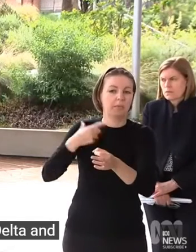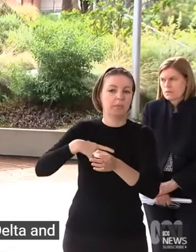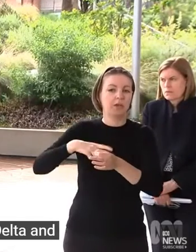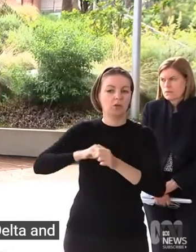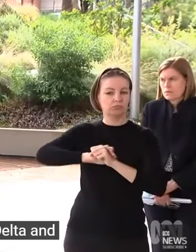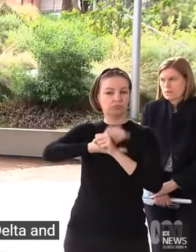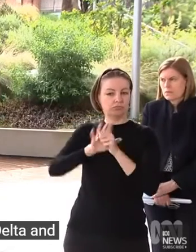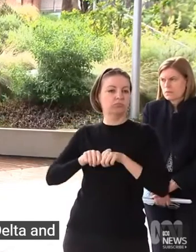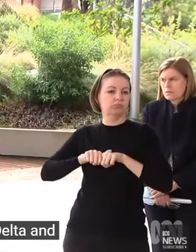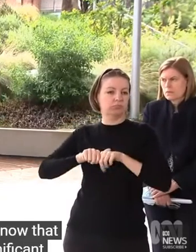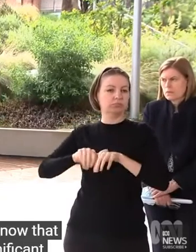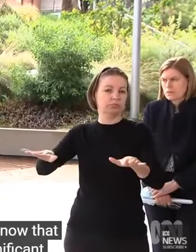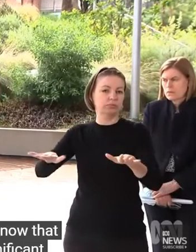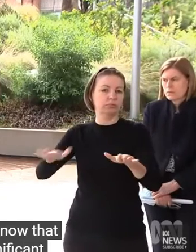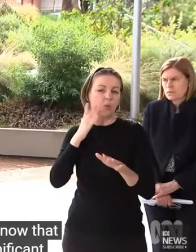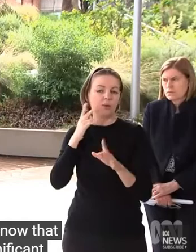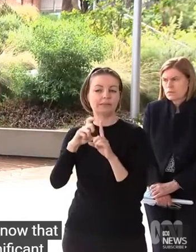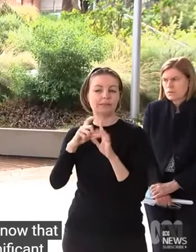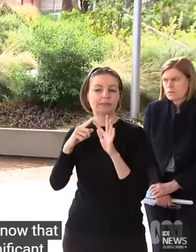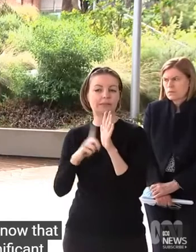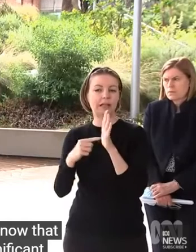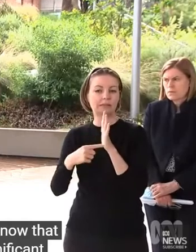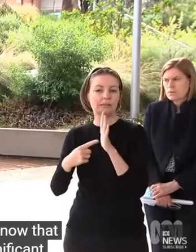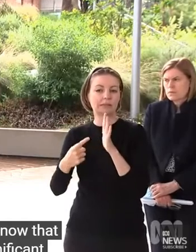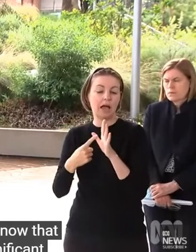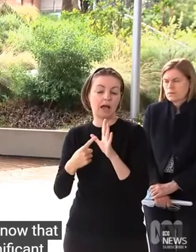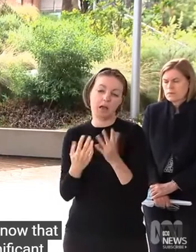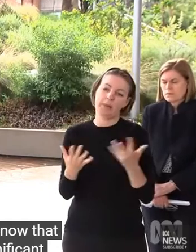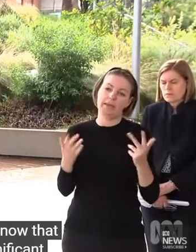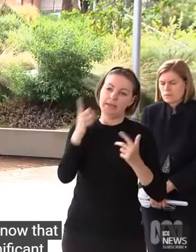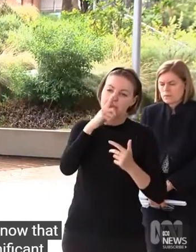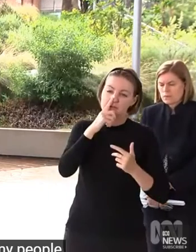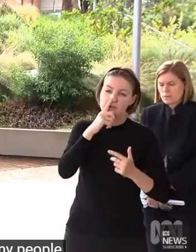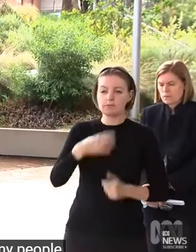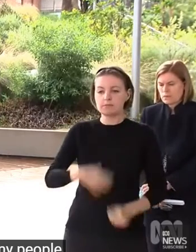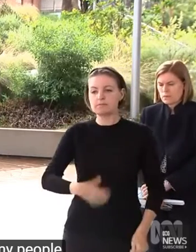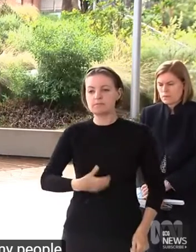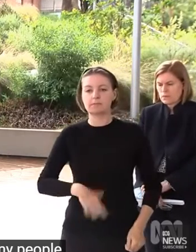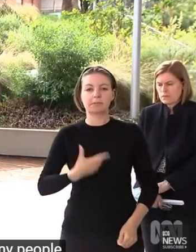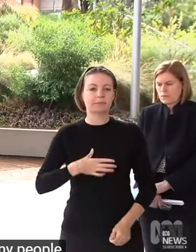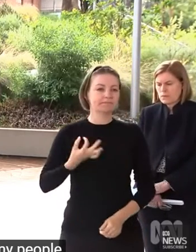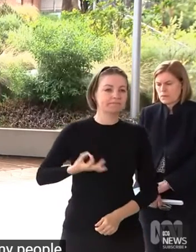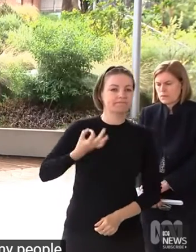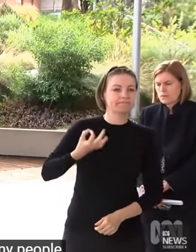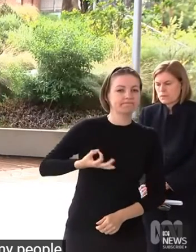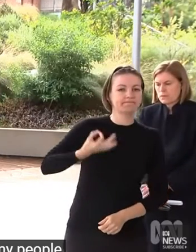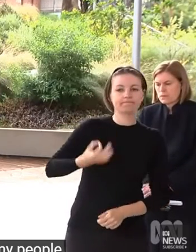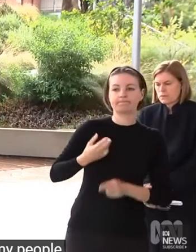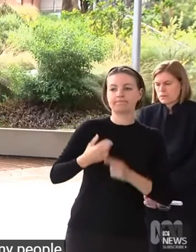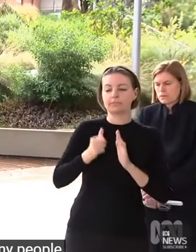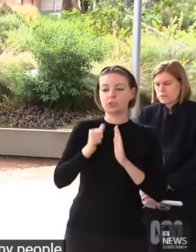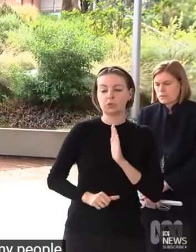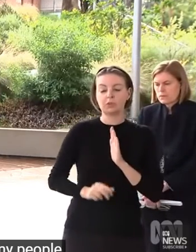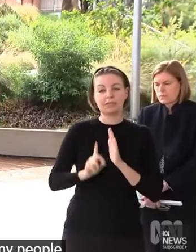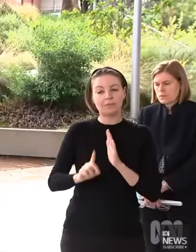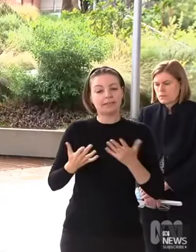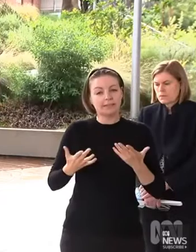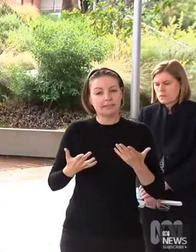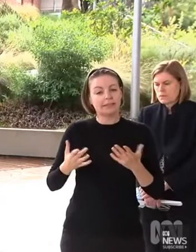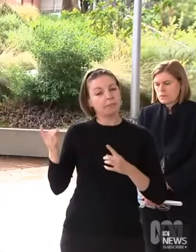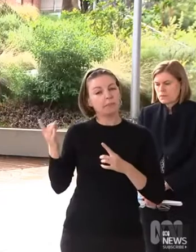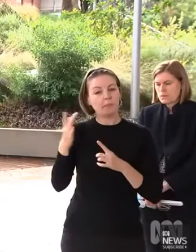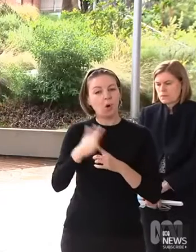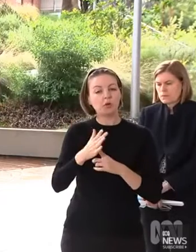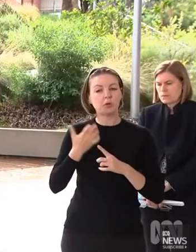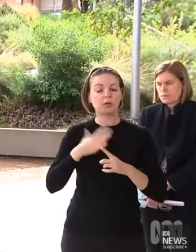provides significant inconvenience for many people, but that's the approach we've taken in the past to alleviate some of